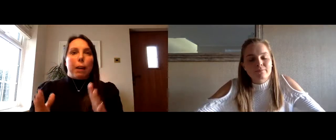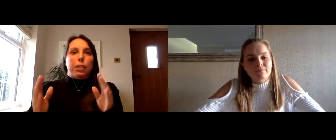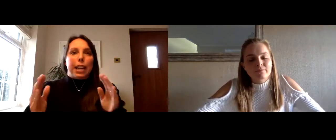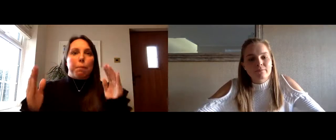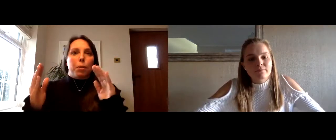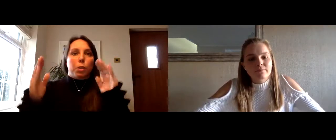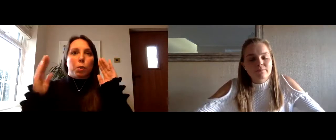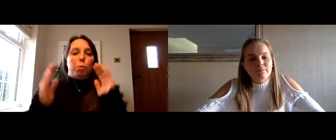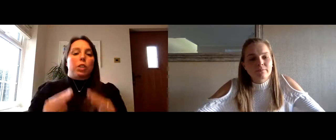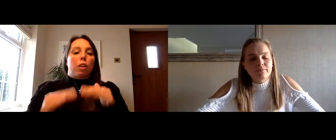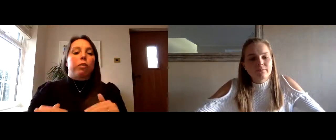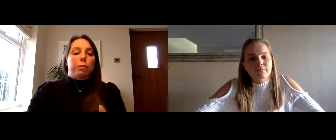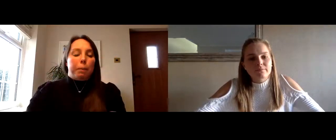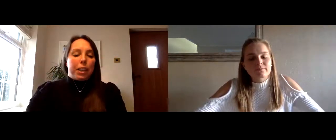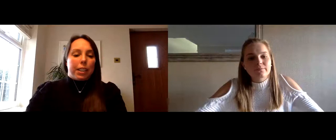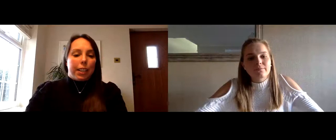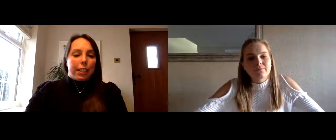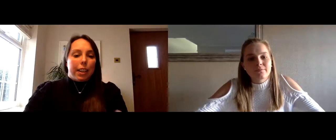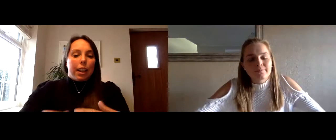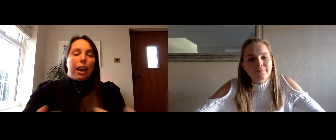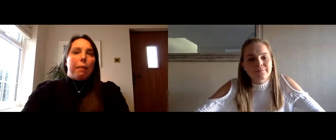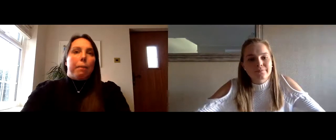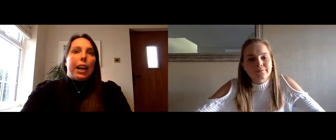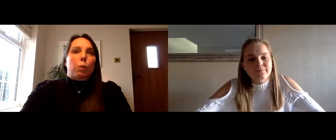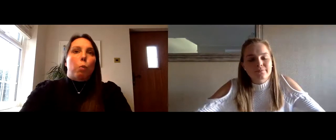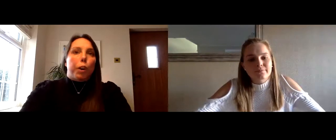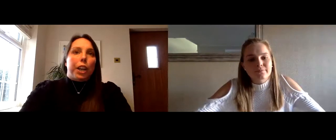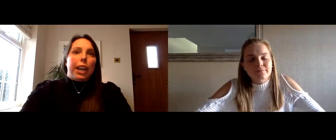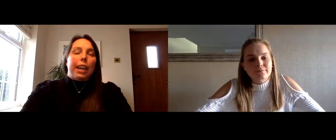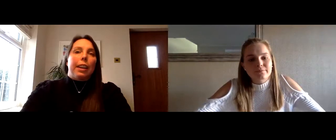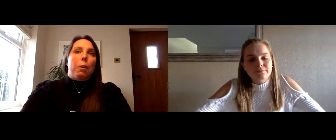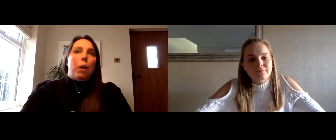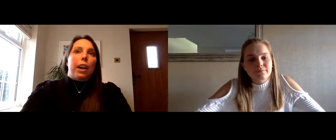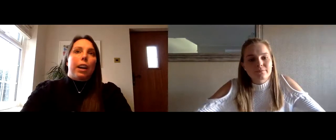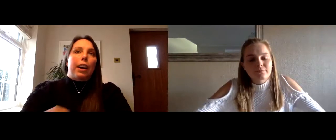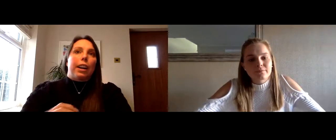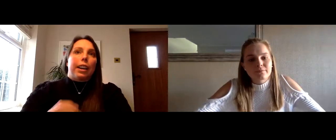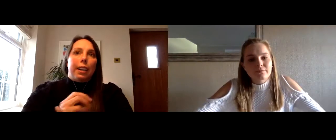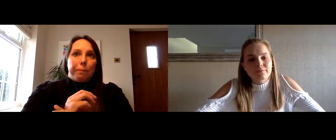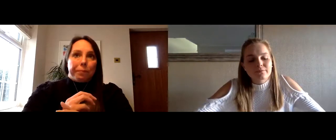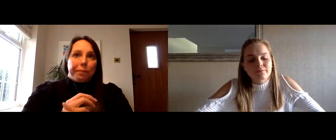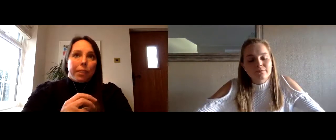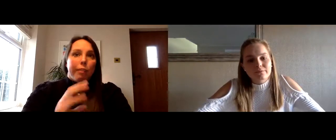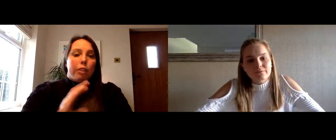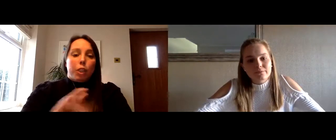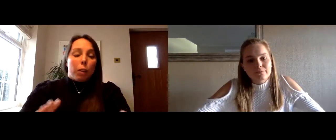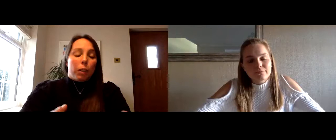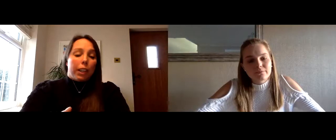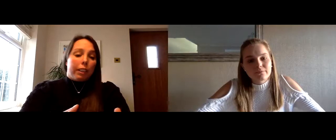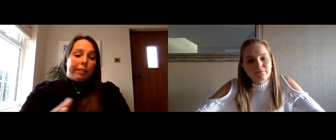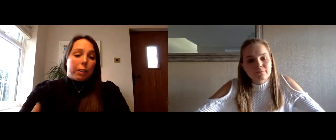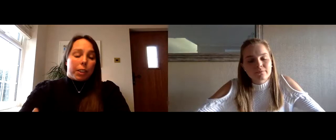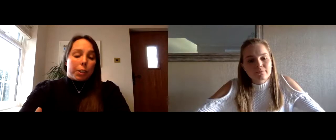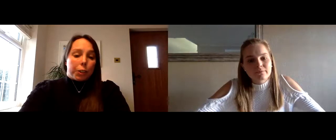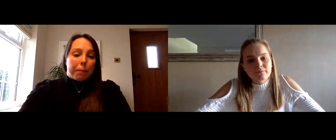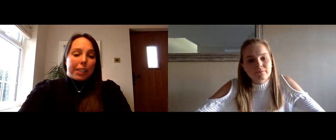but i was able to switch off from gymnastics and i had one year where i solely